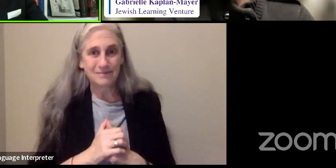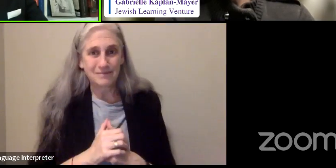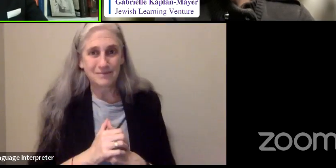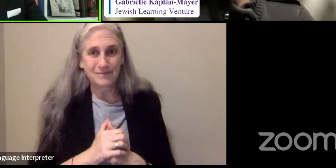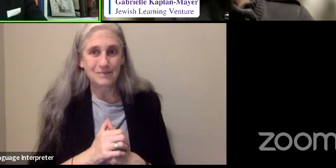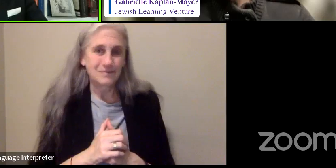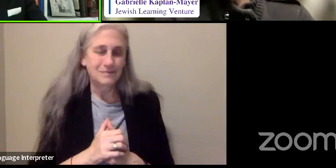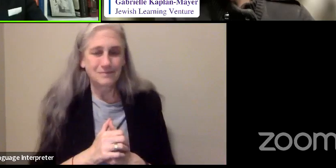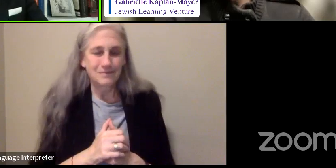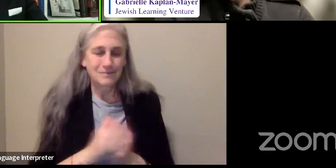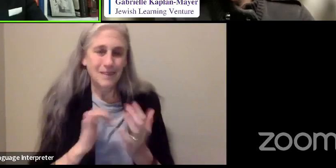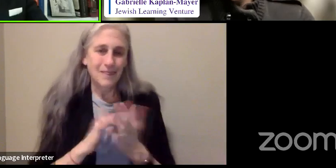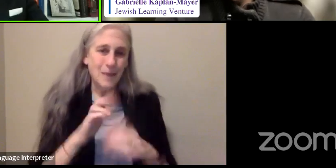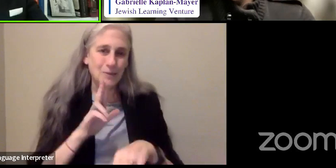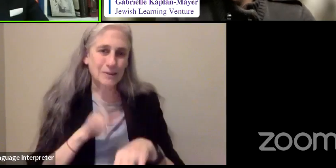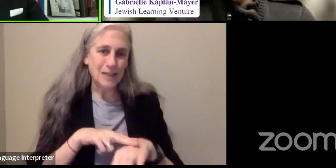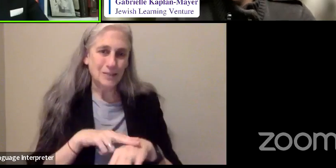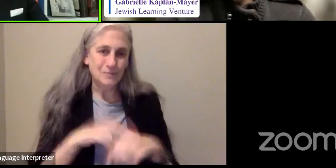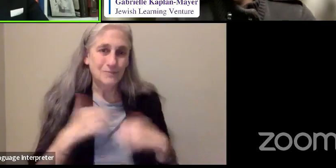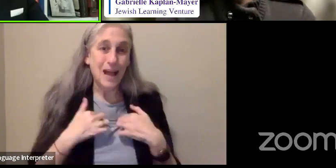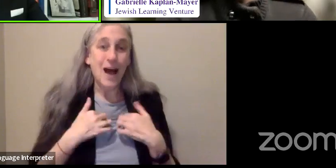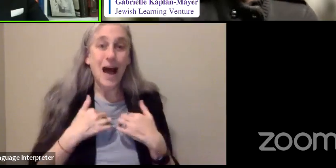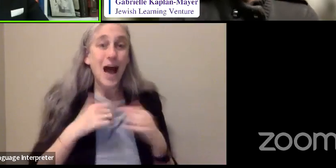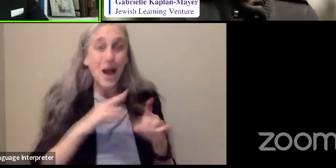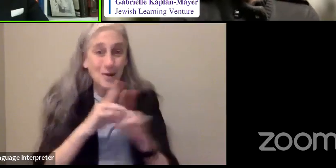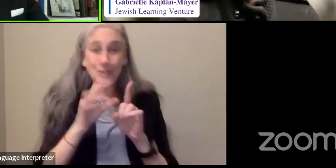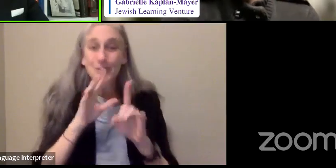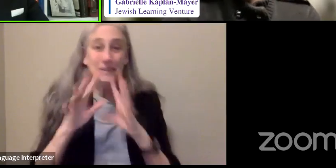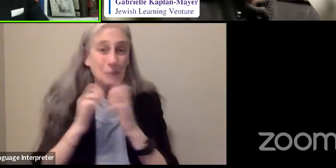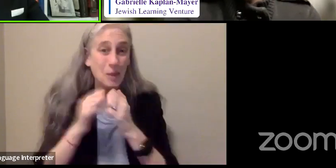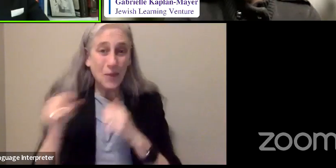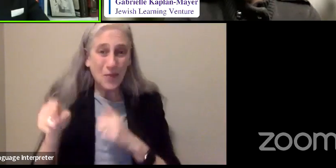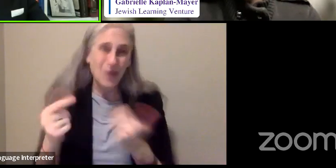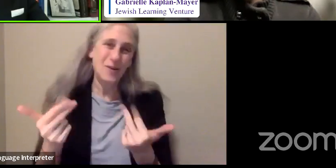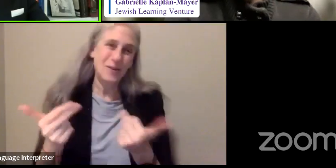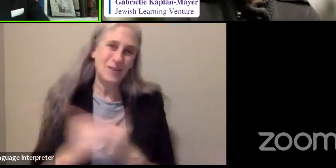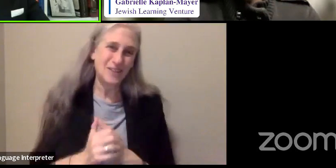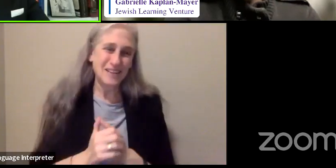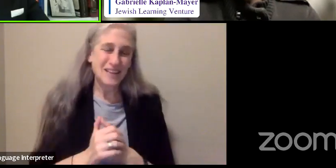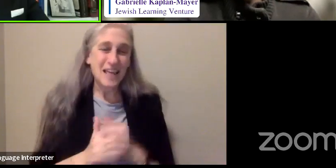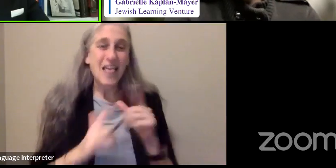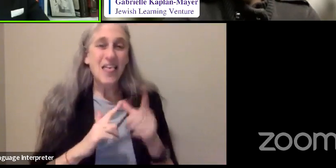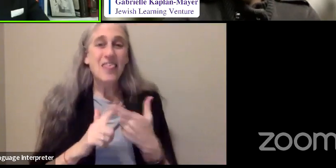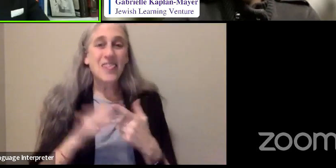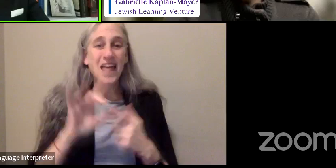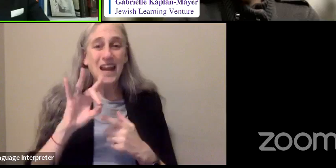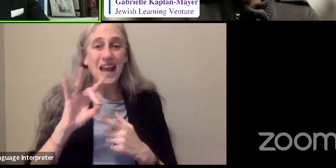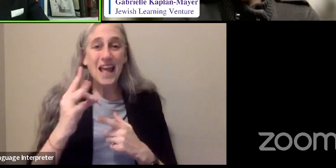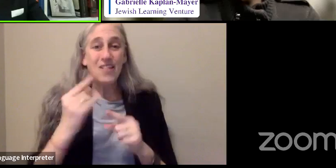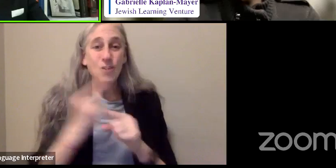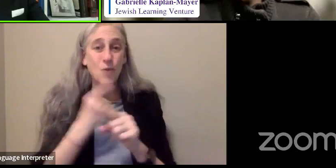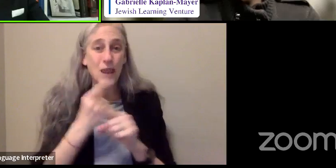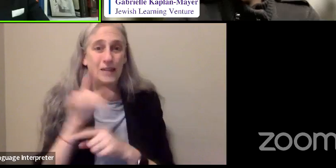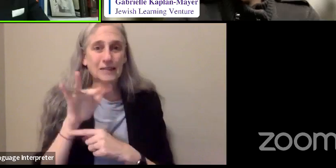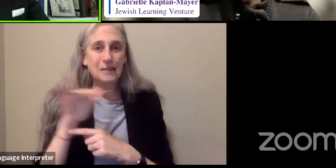natural thing in the world because I never spoke to her. In eighth grade, there was a spelling content.